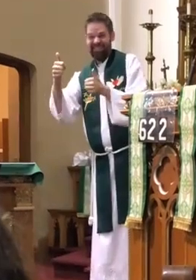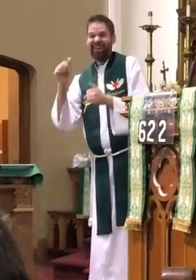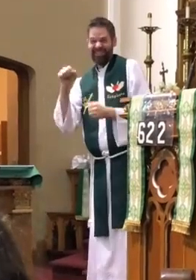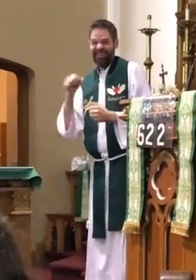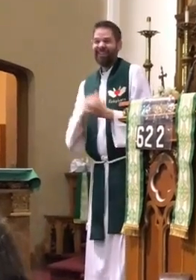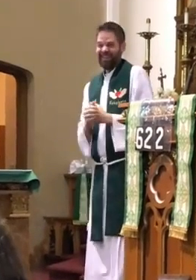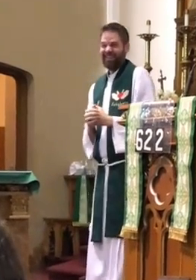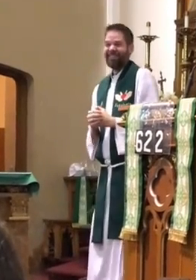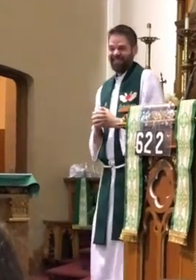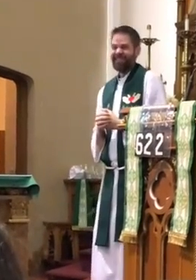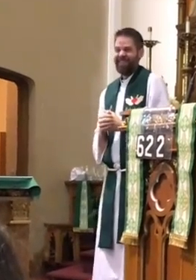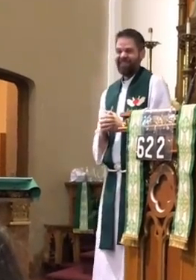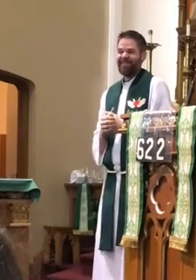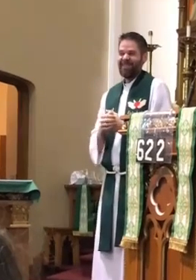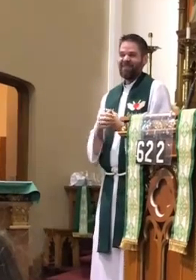And the Deaf community can as well.